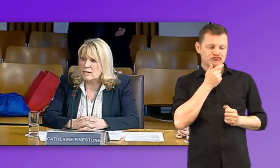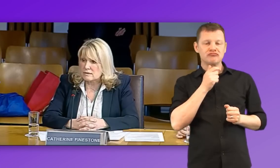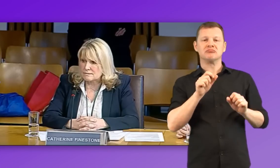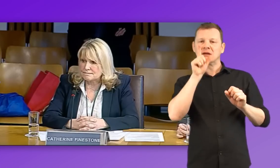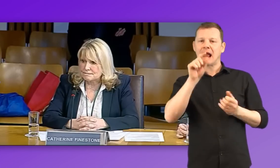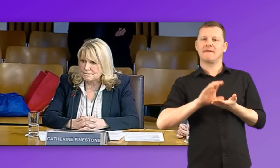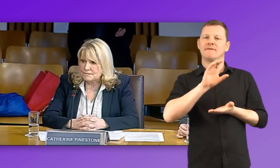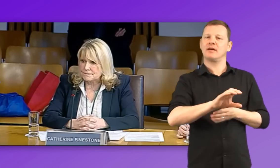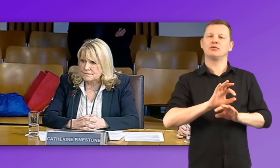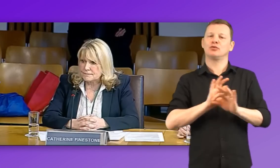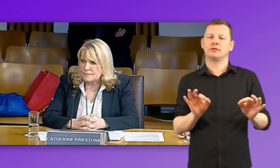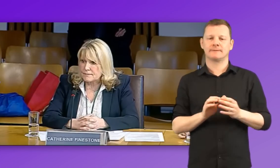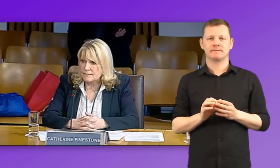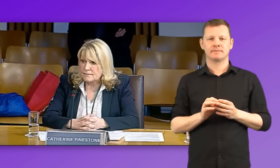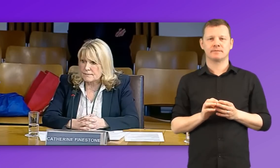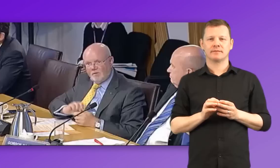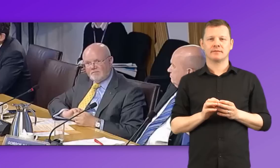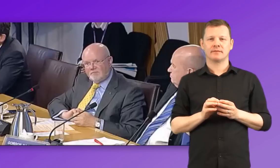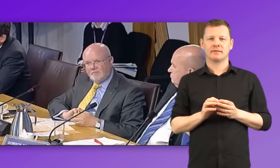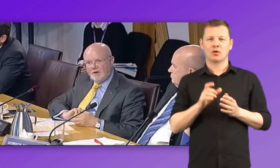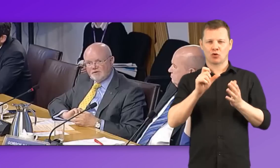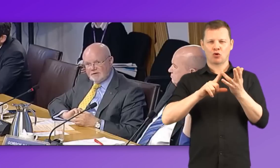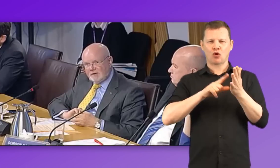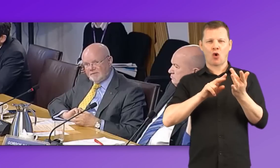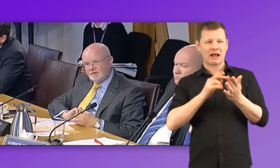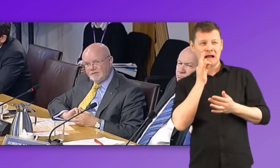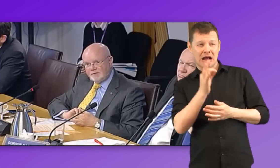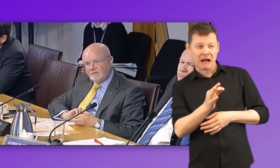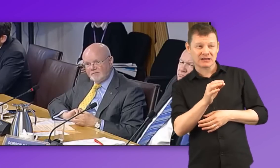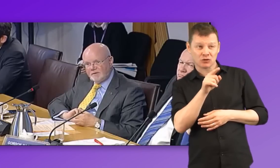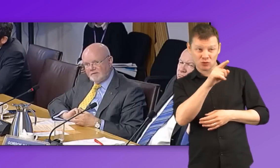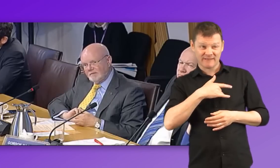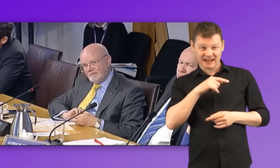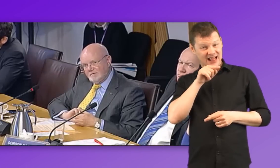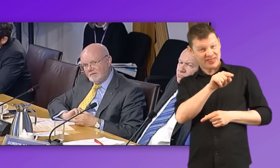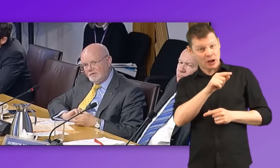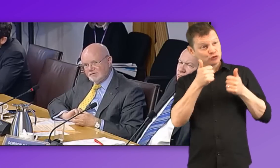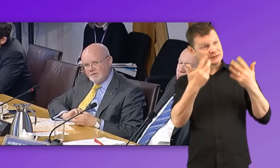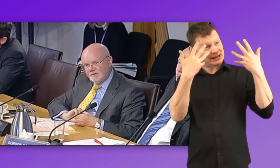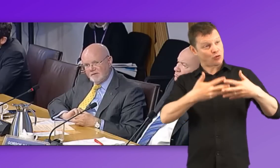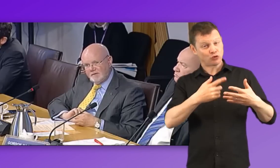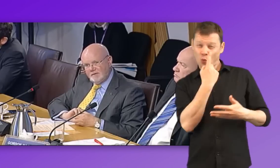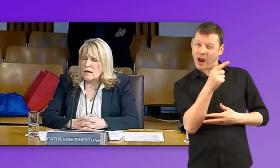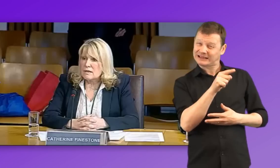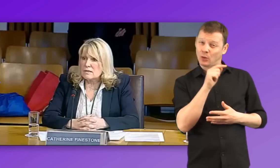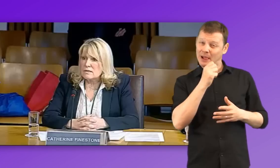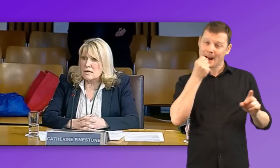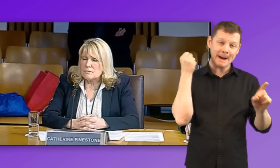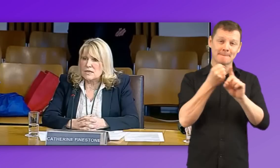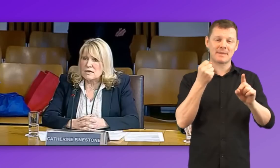that. And is that the one major adaptation you think would make a huge impact? I think in